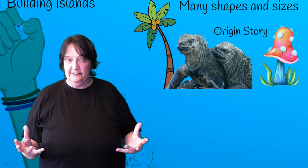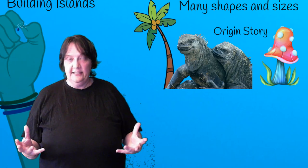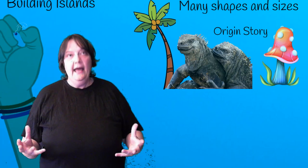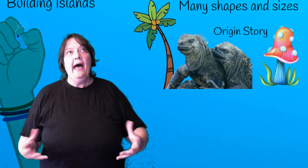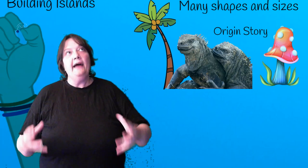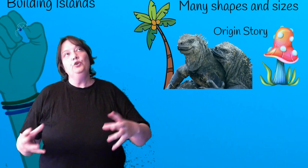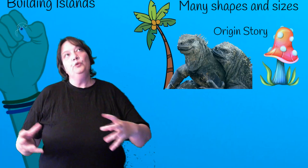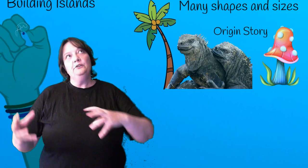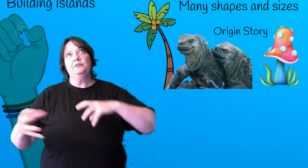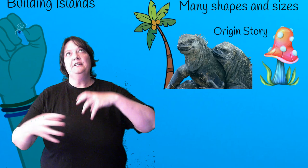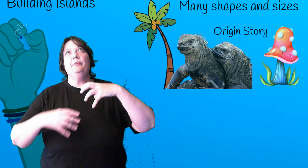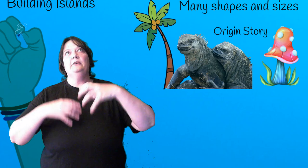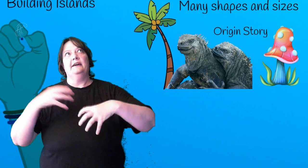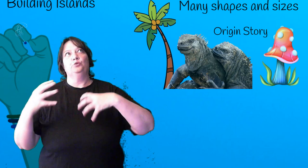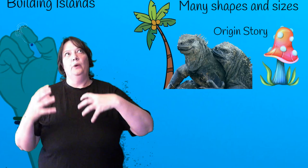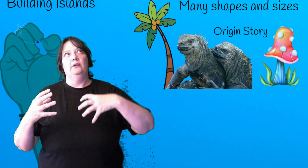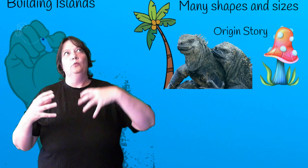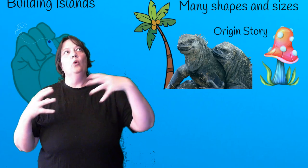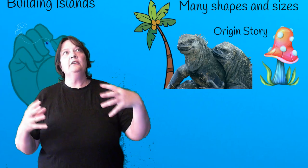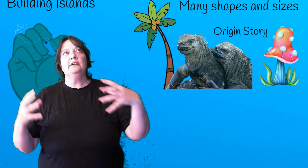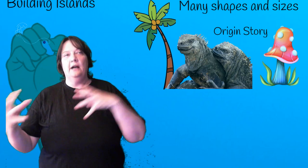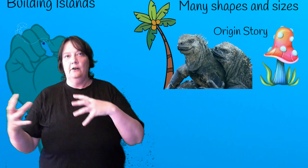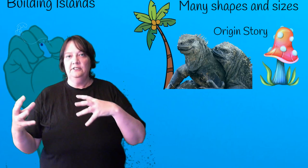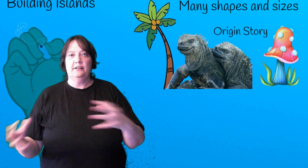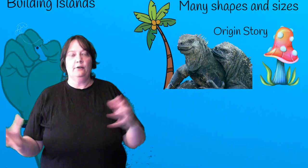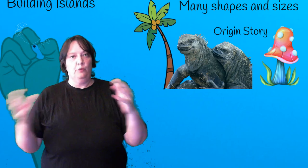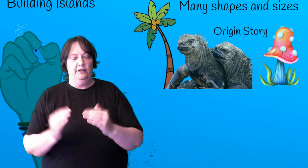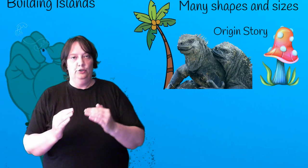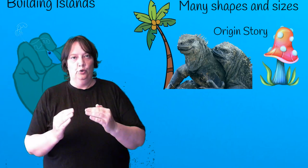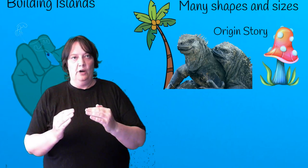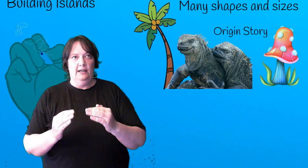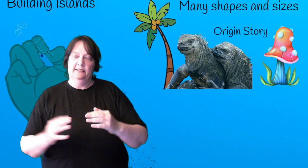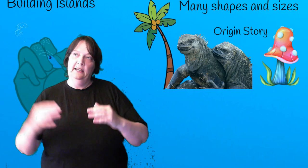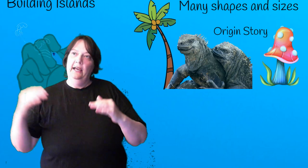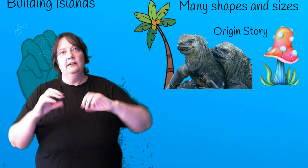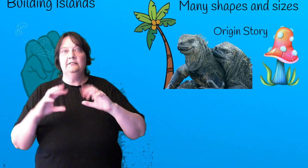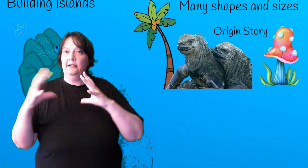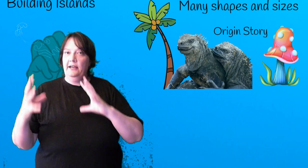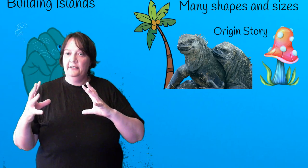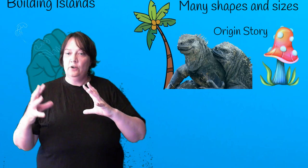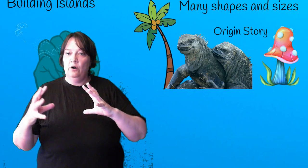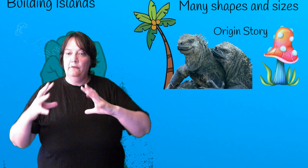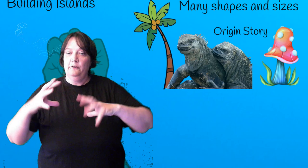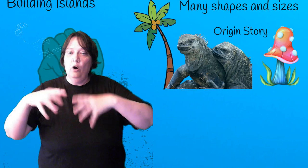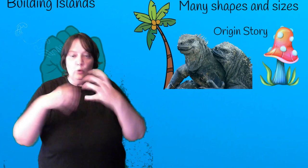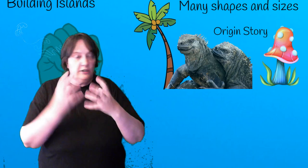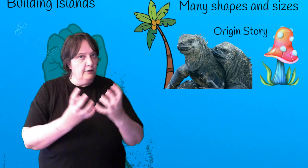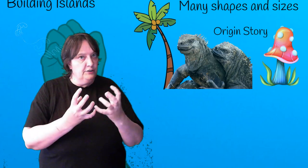and you need to think about that as well. What are the currents that are running to your island? Is it a case of cold currents